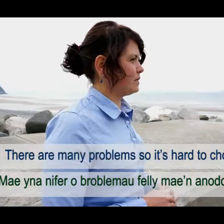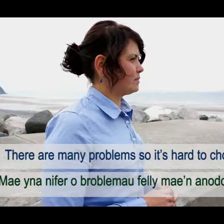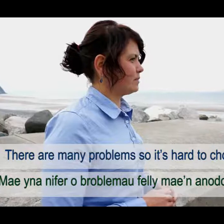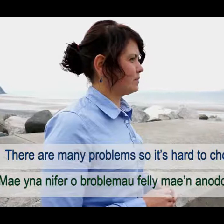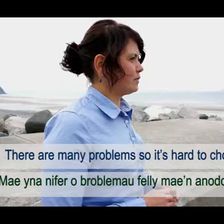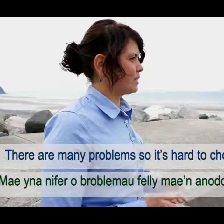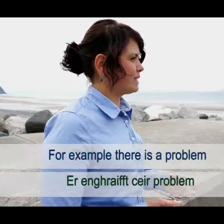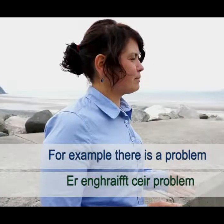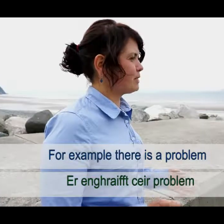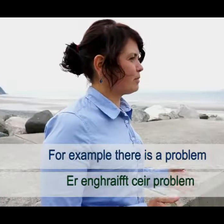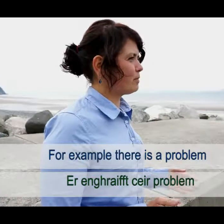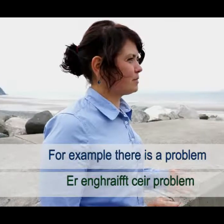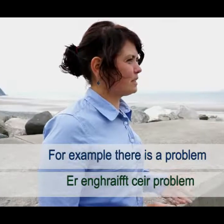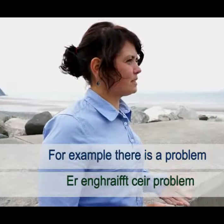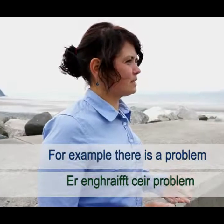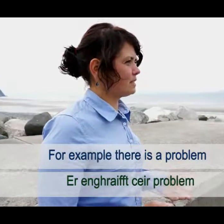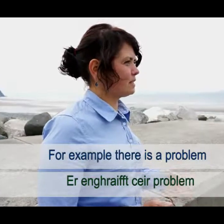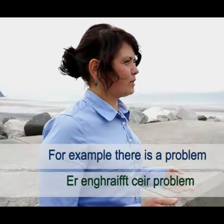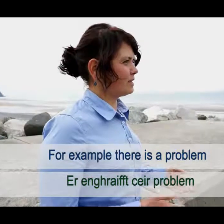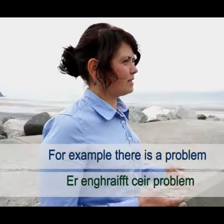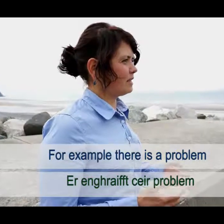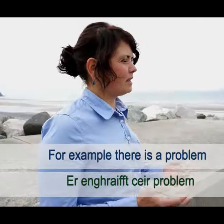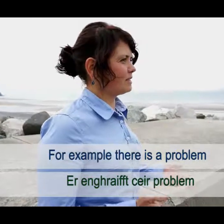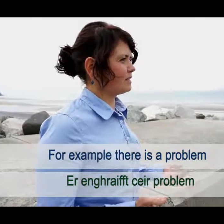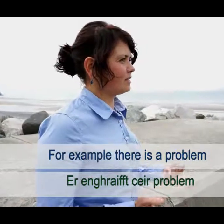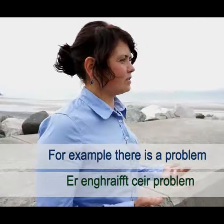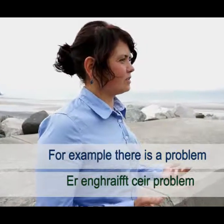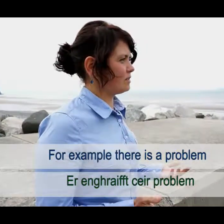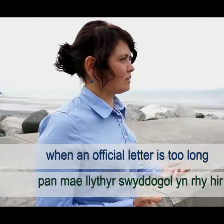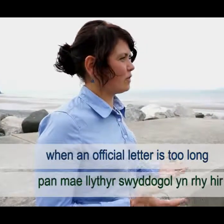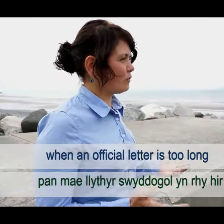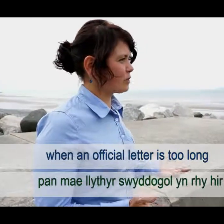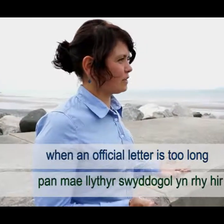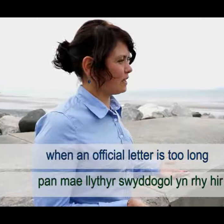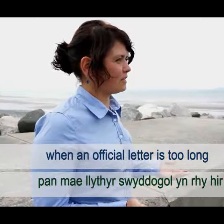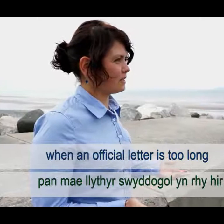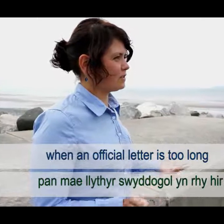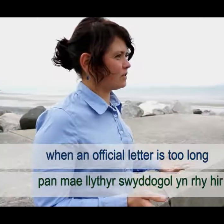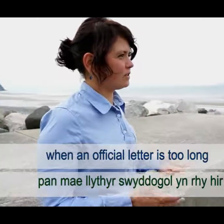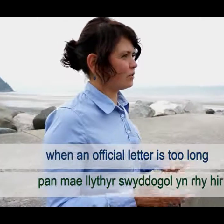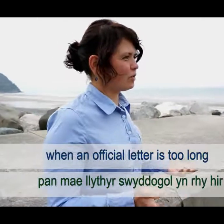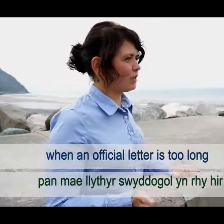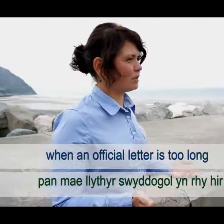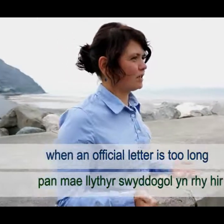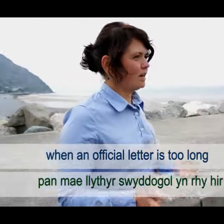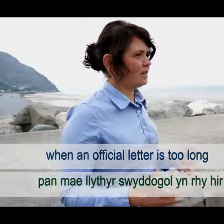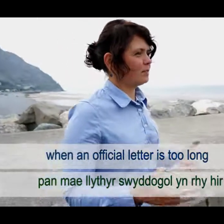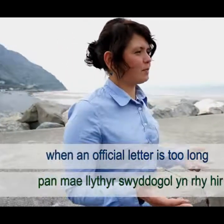For example, the problem is when official letter is too long and people